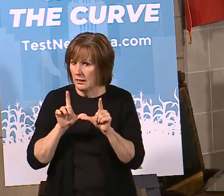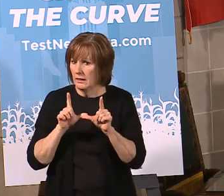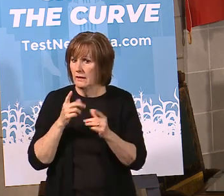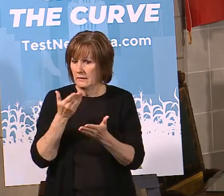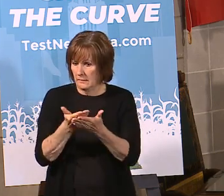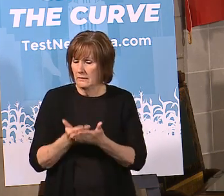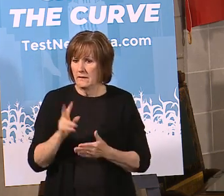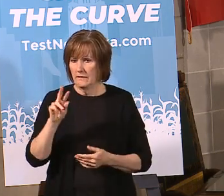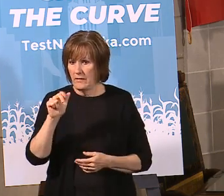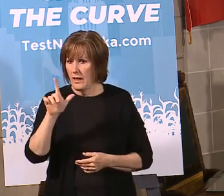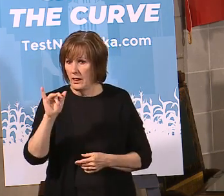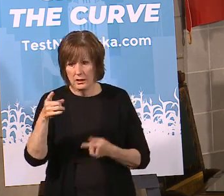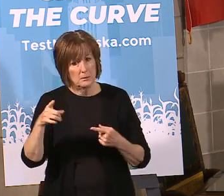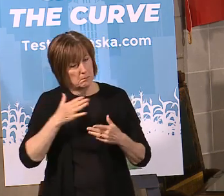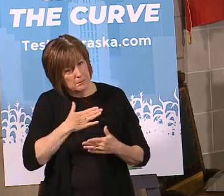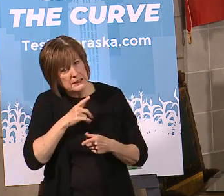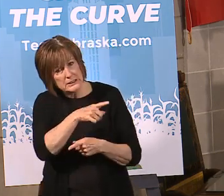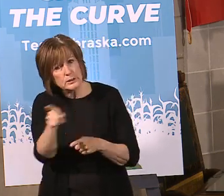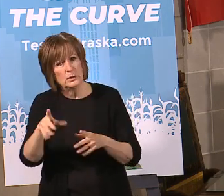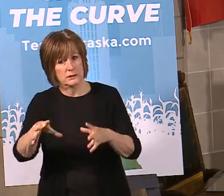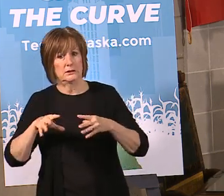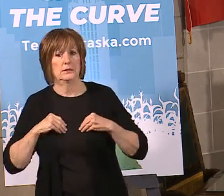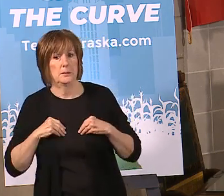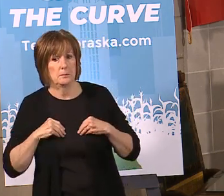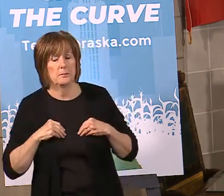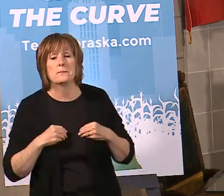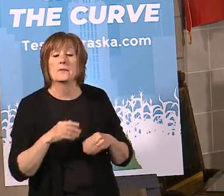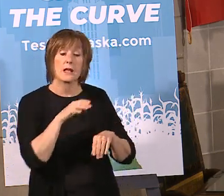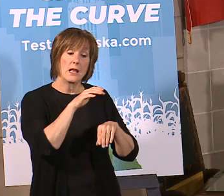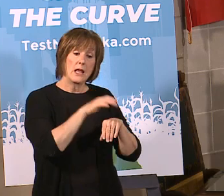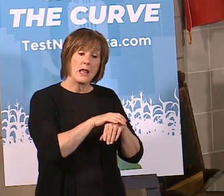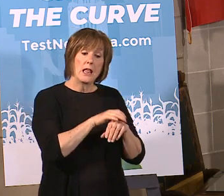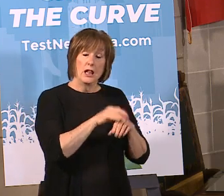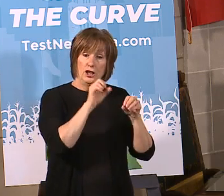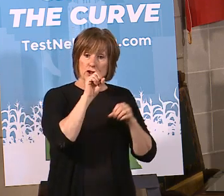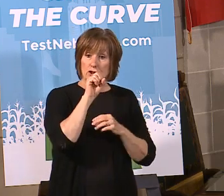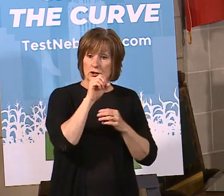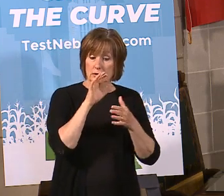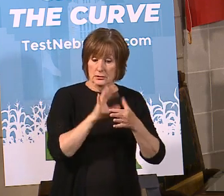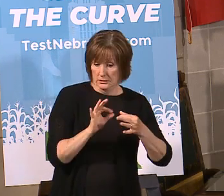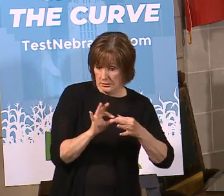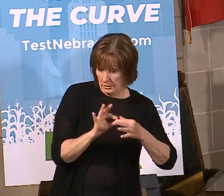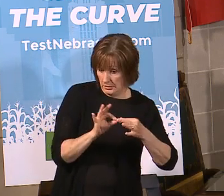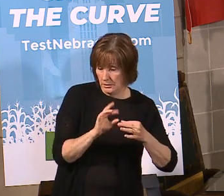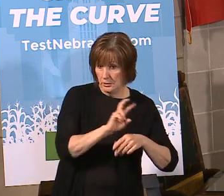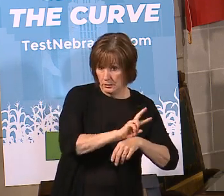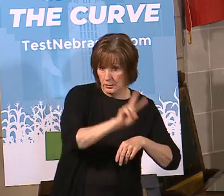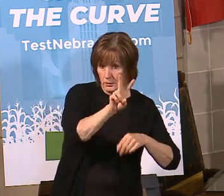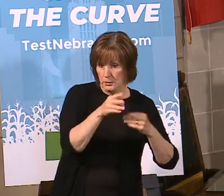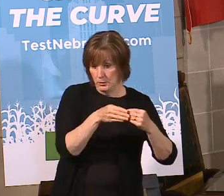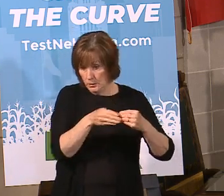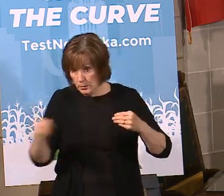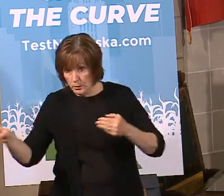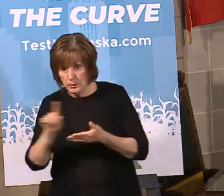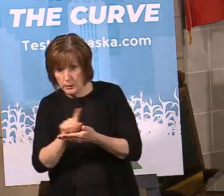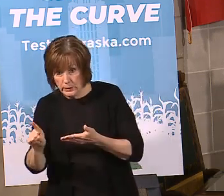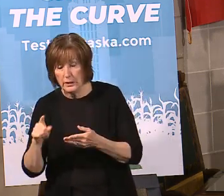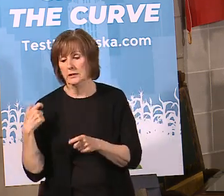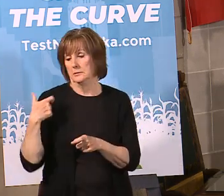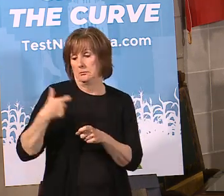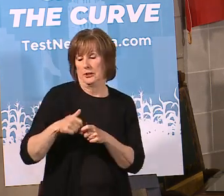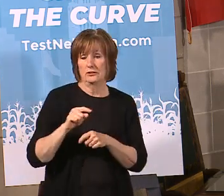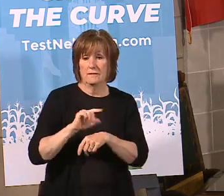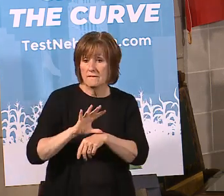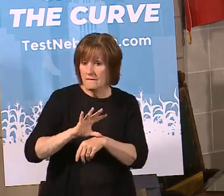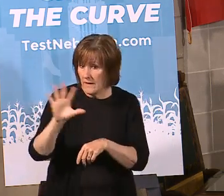And see, we've got the schedule for this week. Again, English briefings will be at 2 o'clock Central Time the rest of the week. We'll have our Spanish briefings